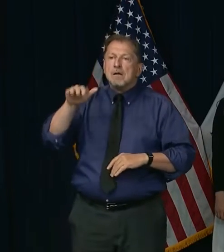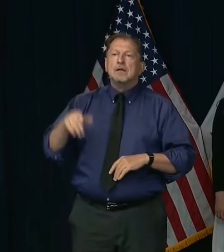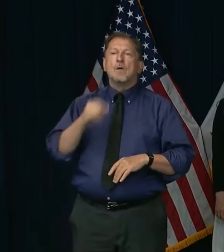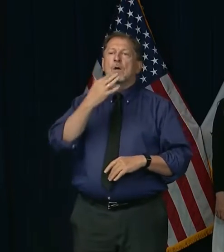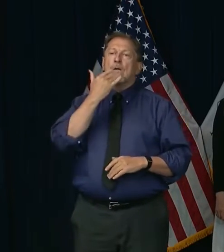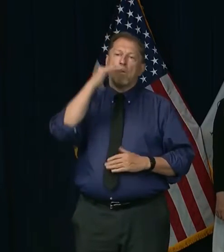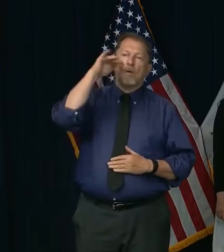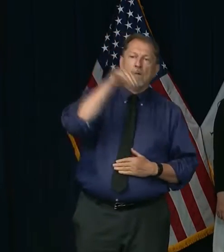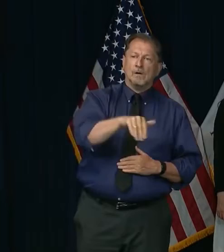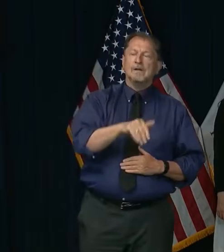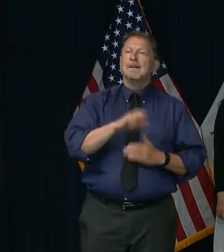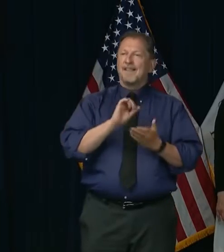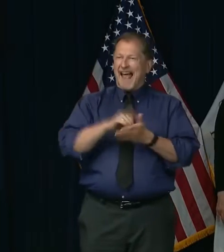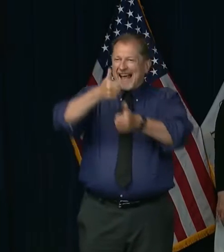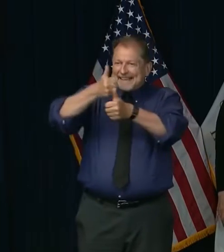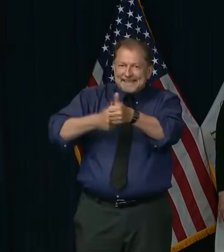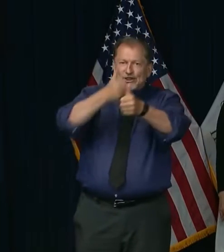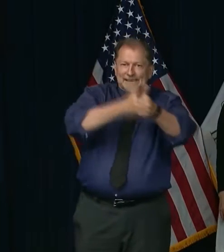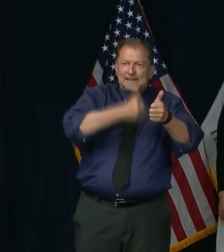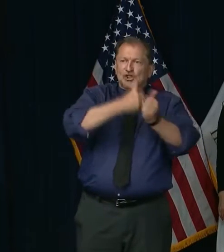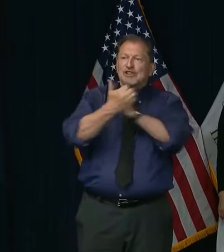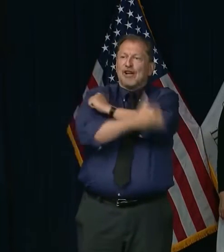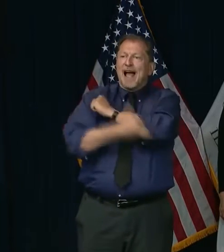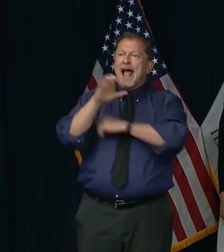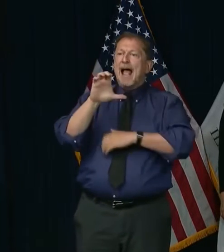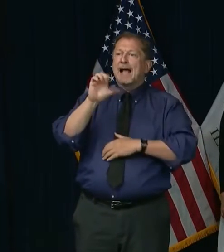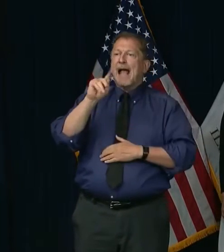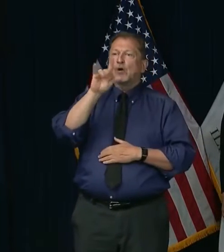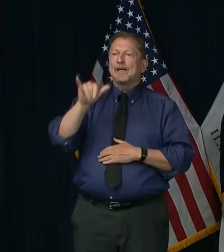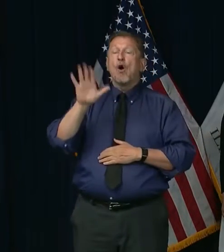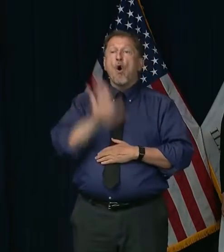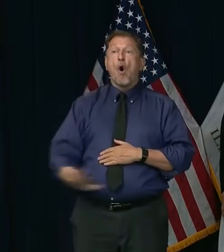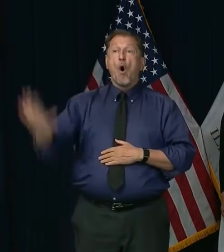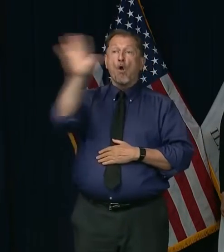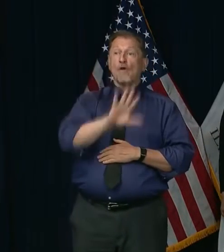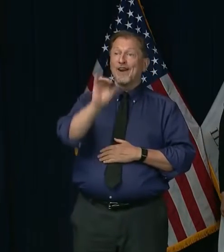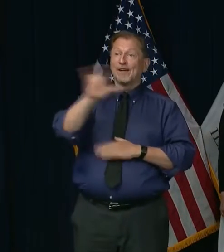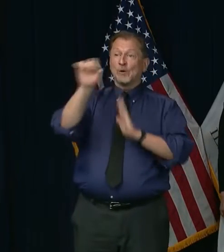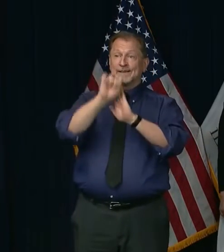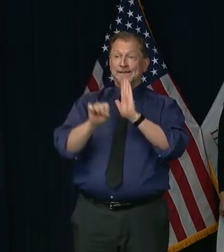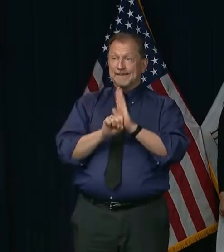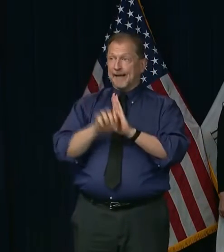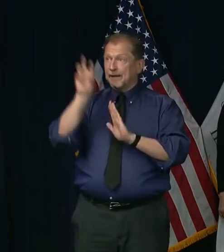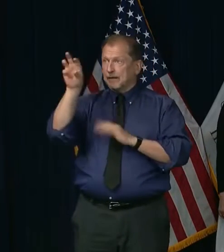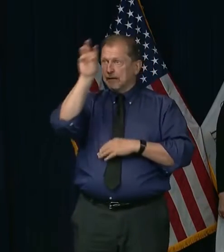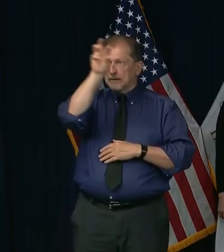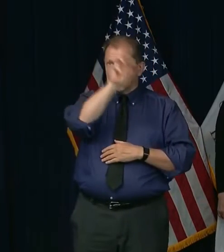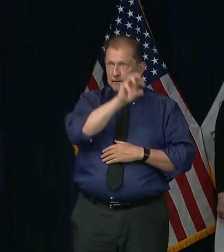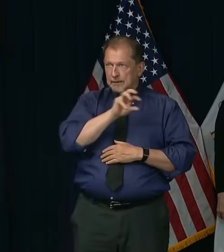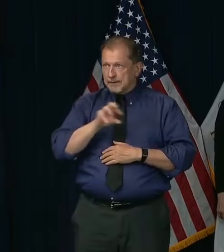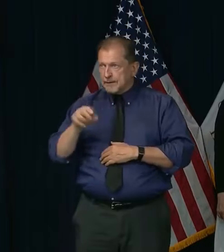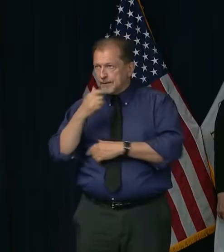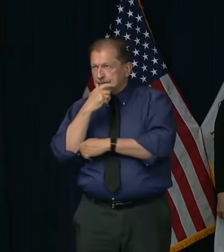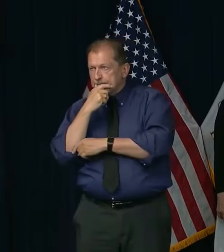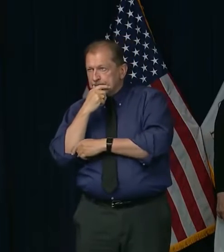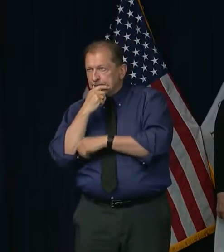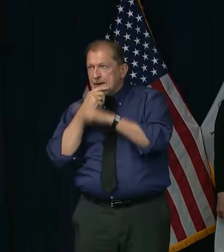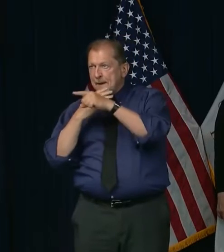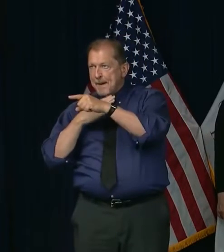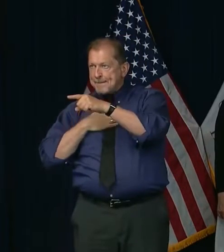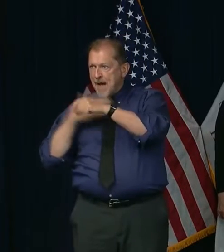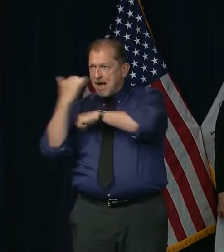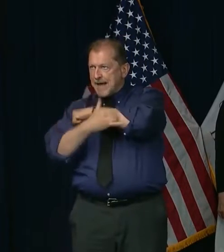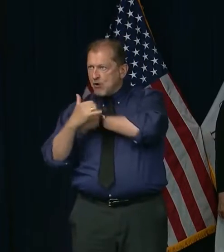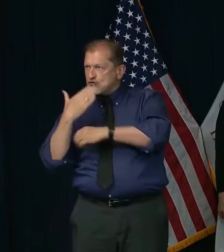map that shows each county of the state and whether it's meeting target indicators or if there's a reason